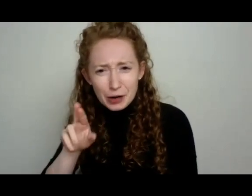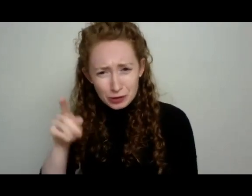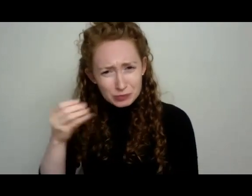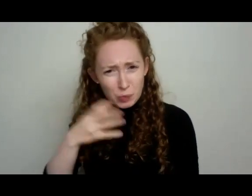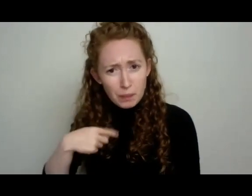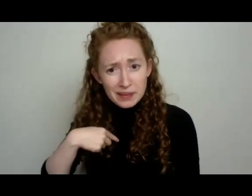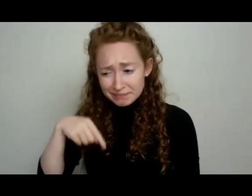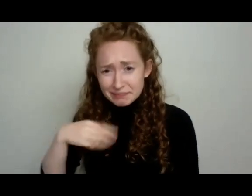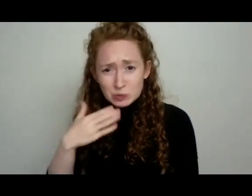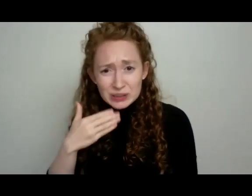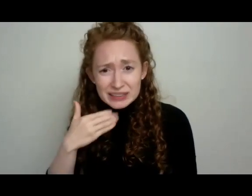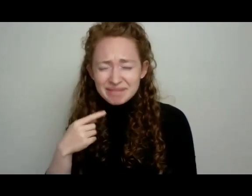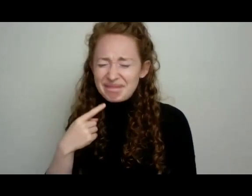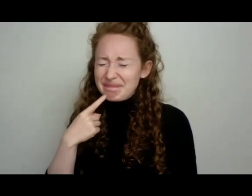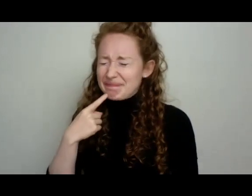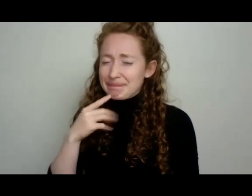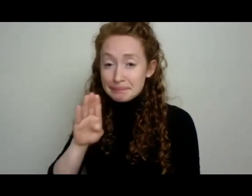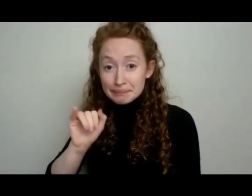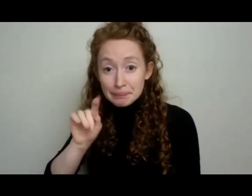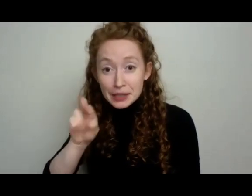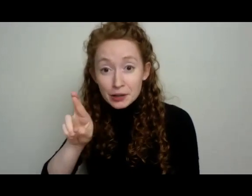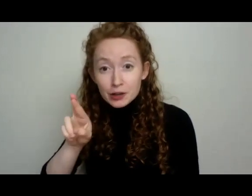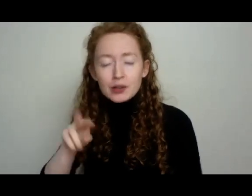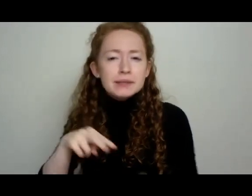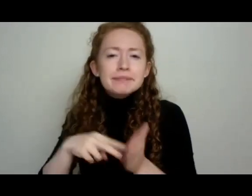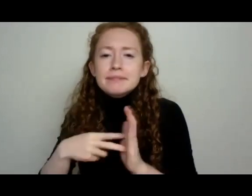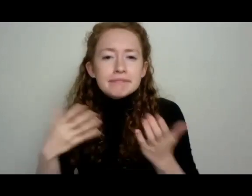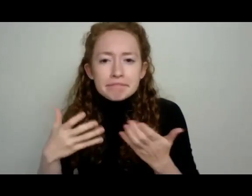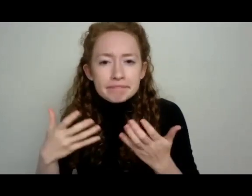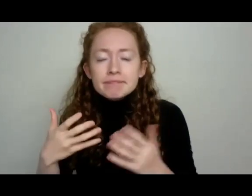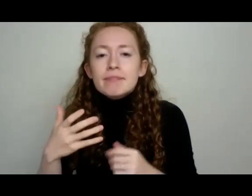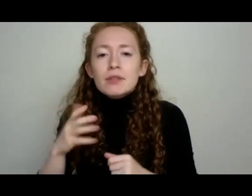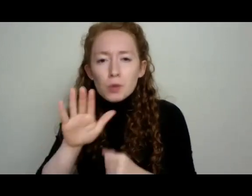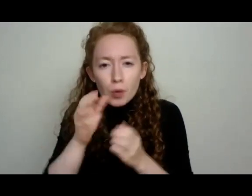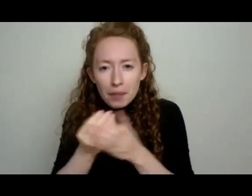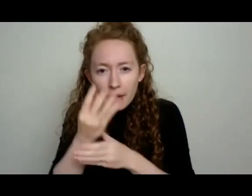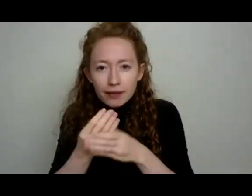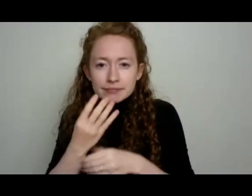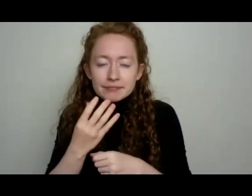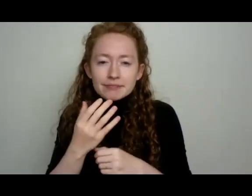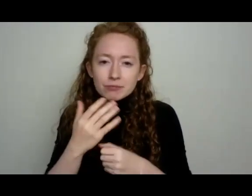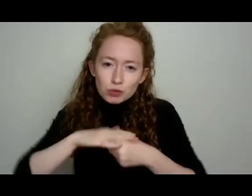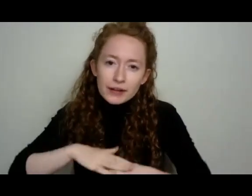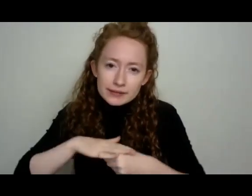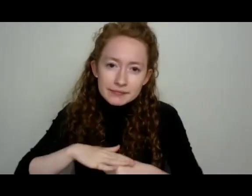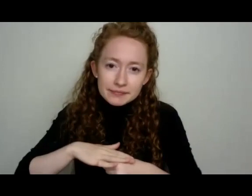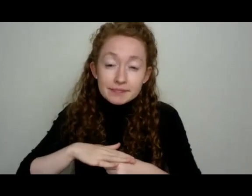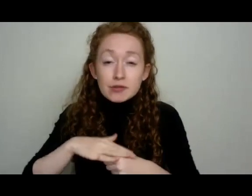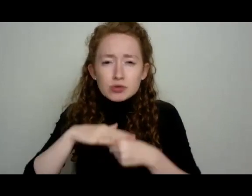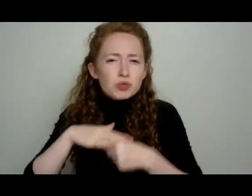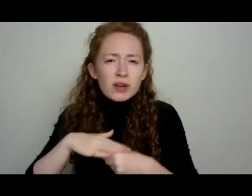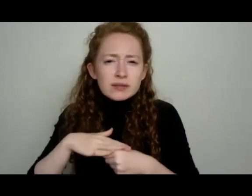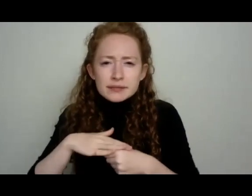be really sweet and it's just bitter, then that also means your plant is stressed. And so what stresses a cucumber,